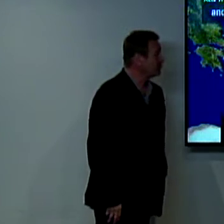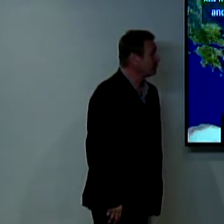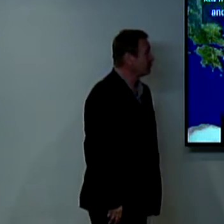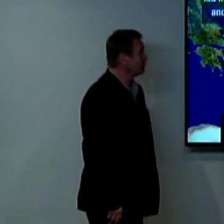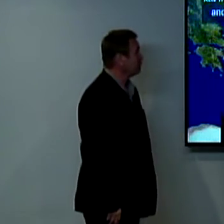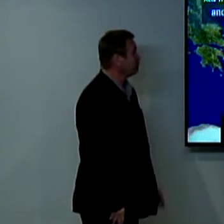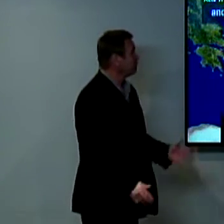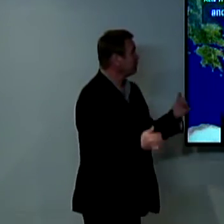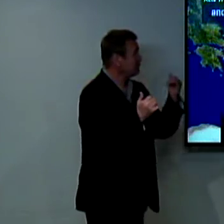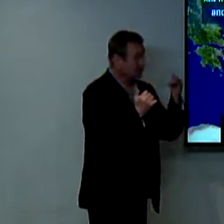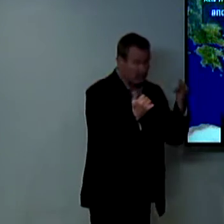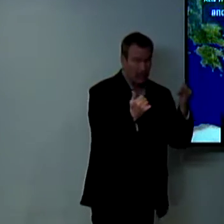so it goes on to say